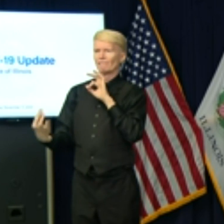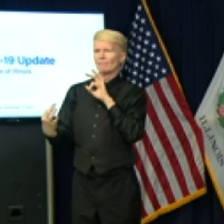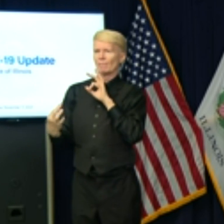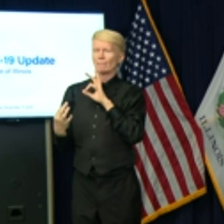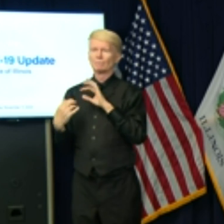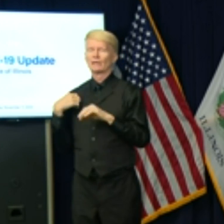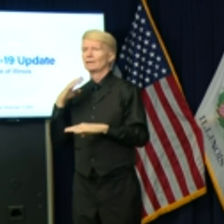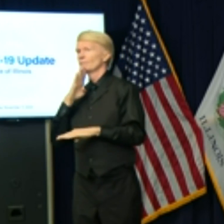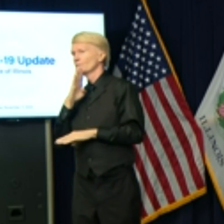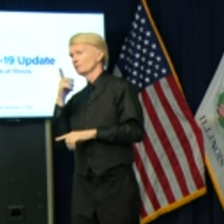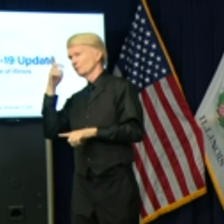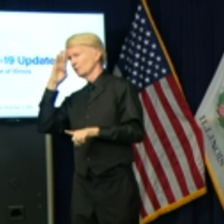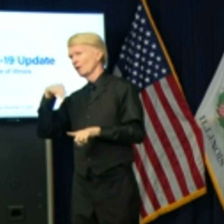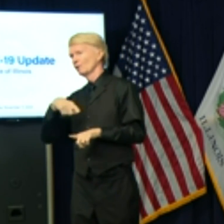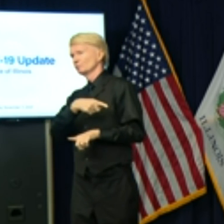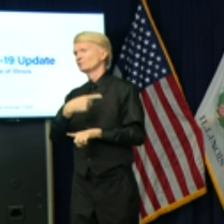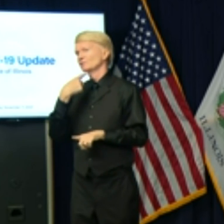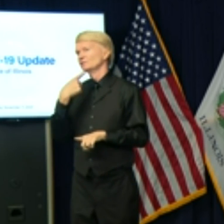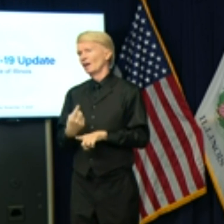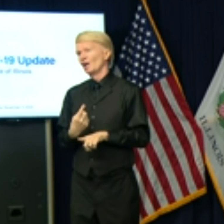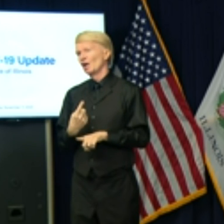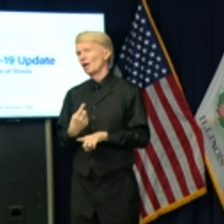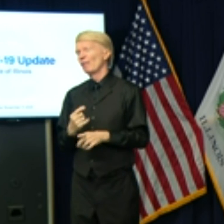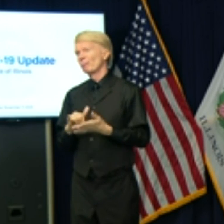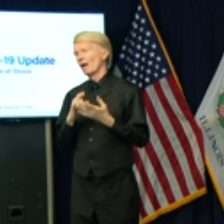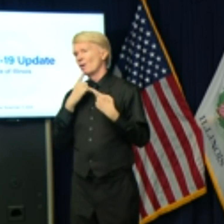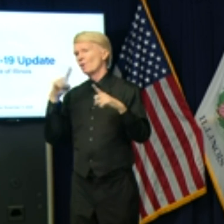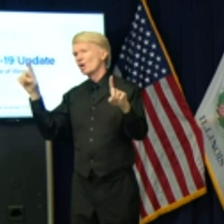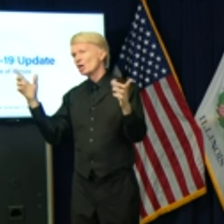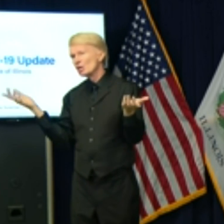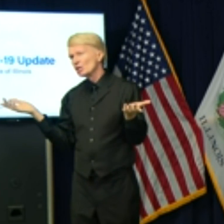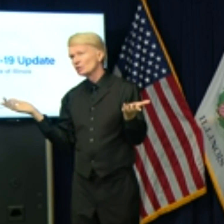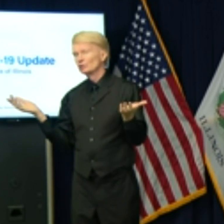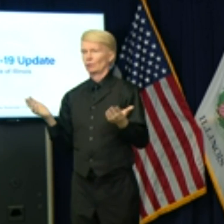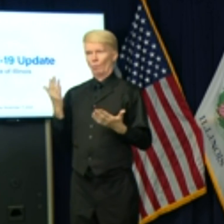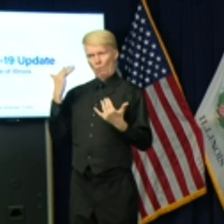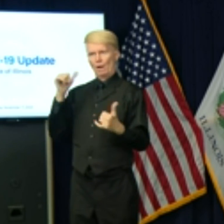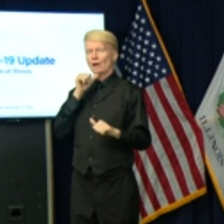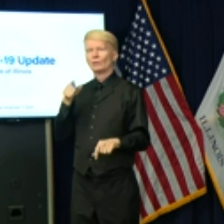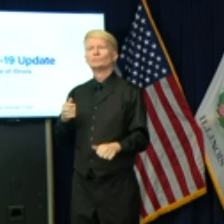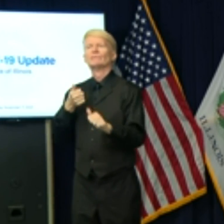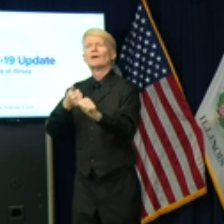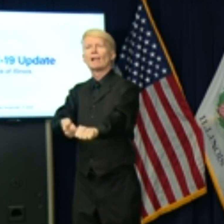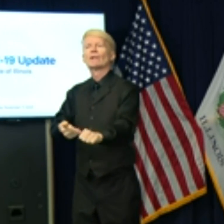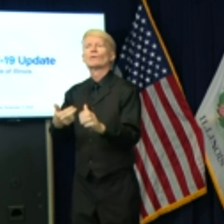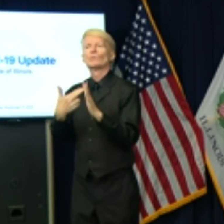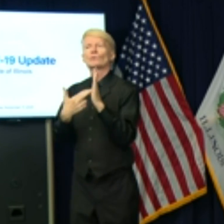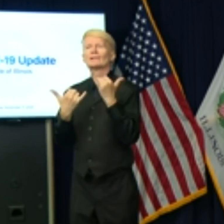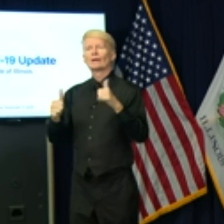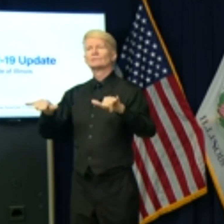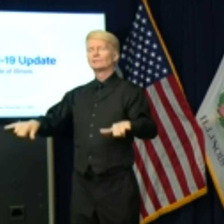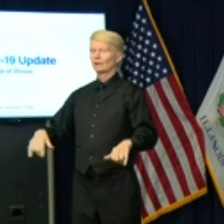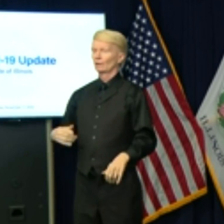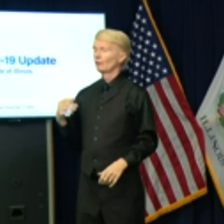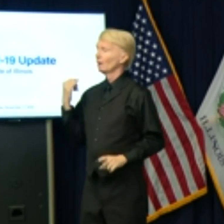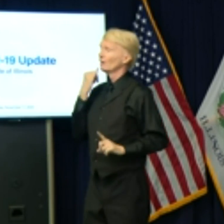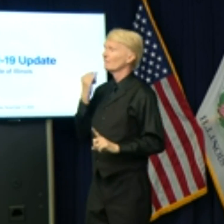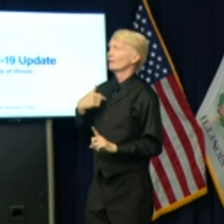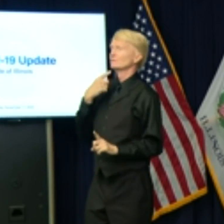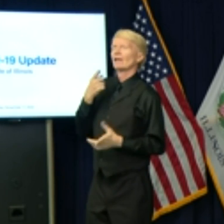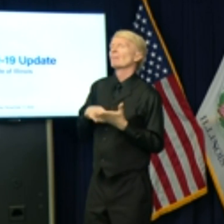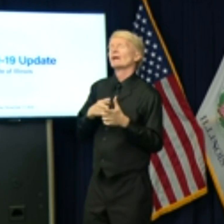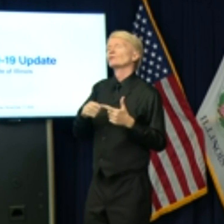people are saying, as you said, you know that works, then let's do it. And what would you be saying if we said we were doing that?